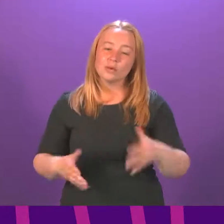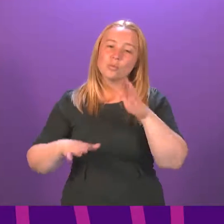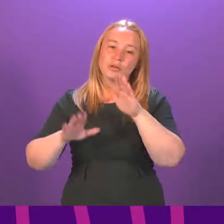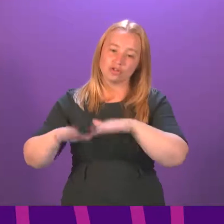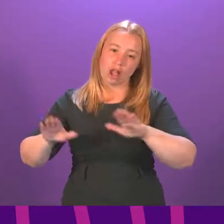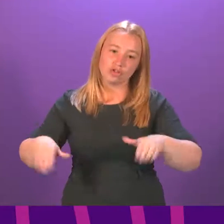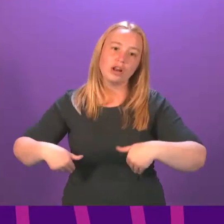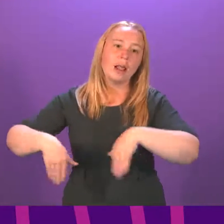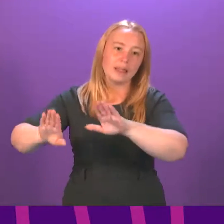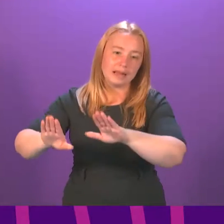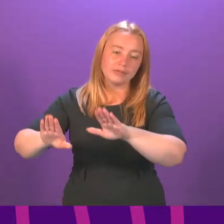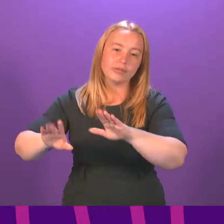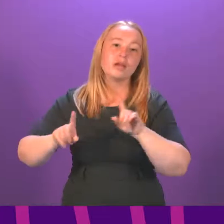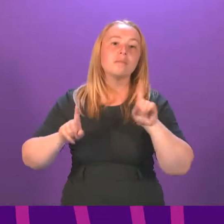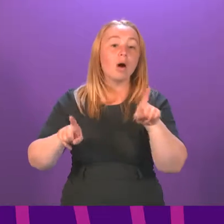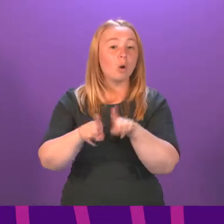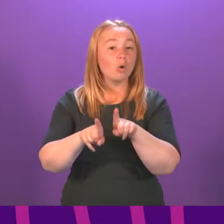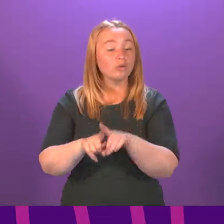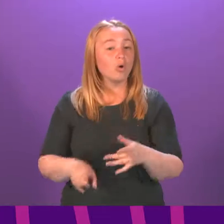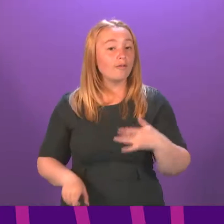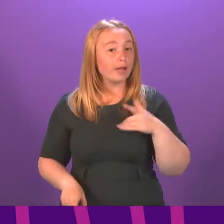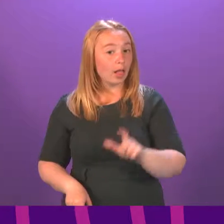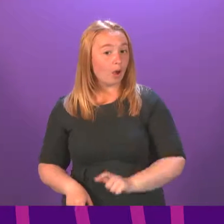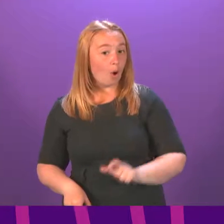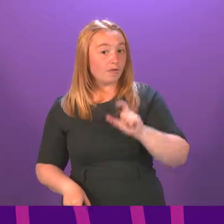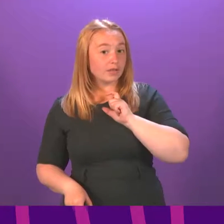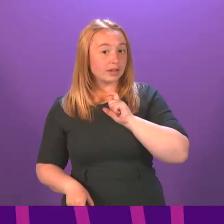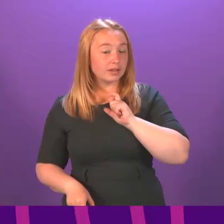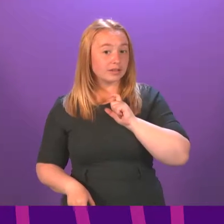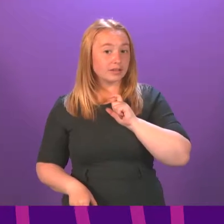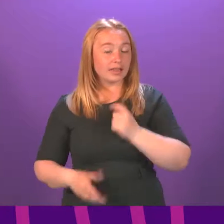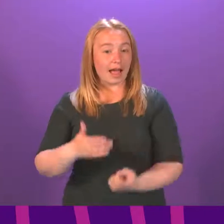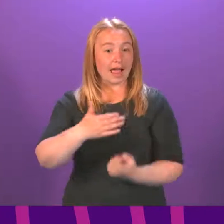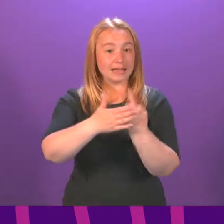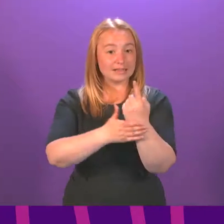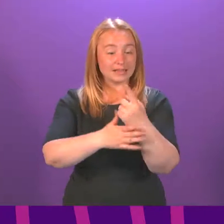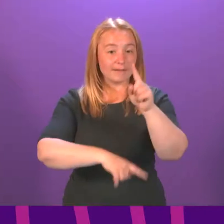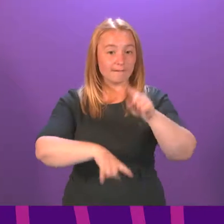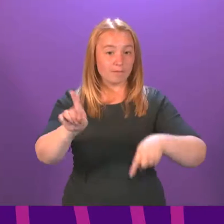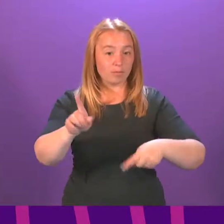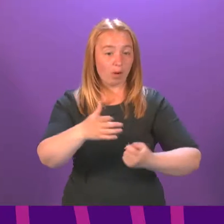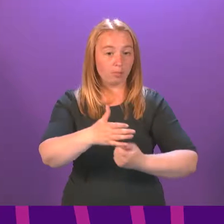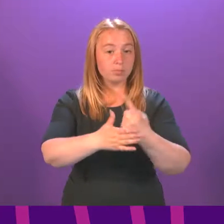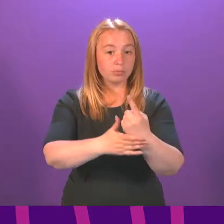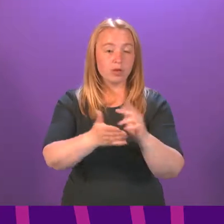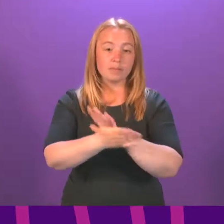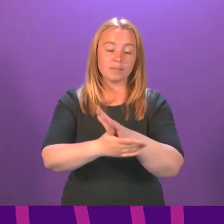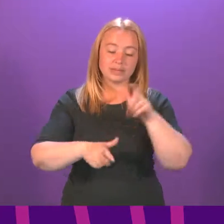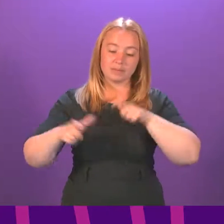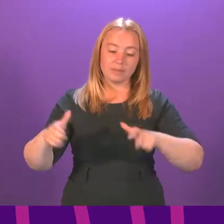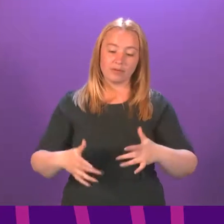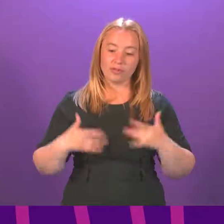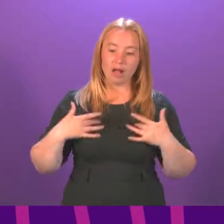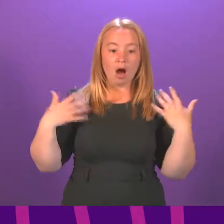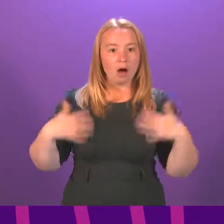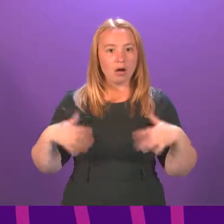leave school. But I also have great confidence that this particular incident that we're discussing right now will remind people and focus attention